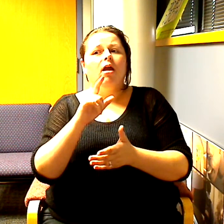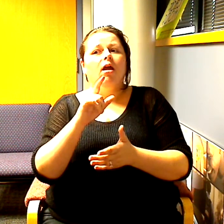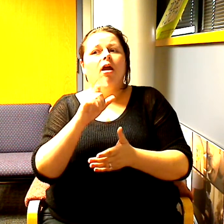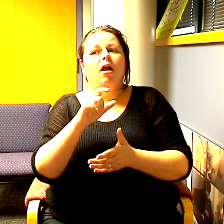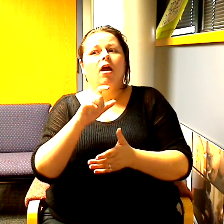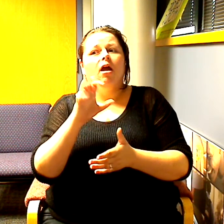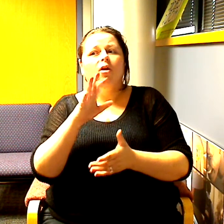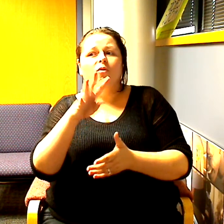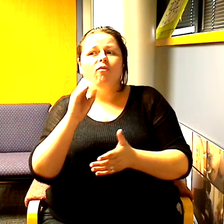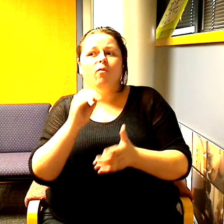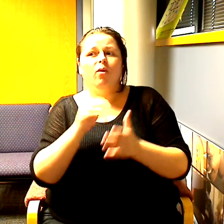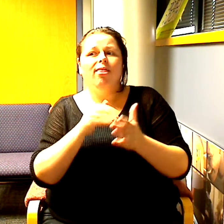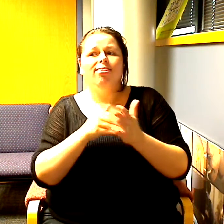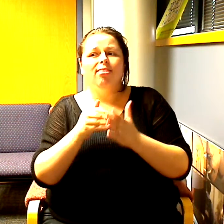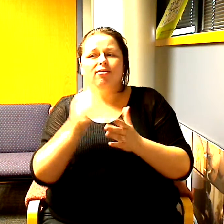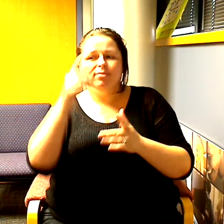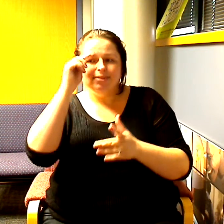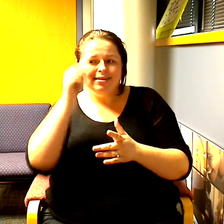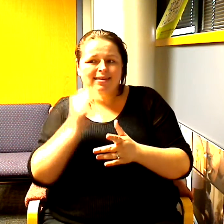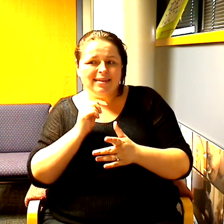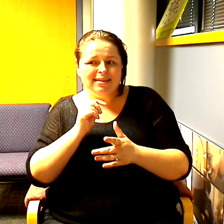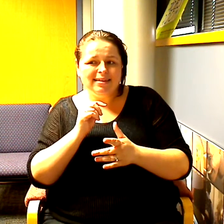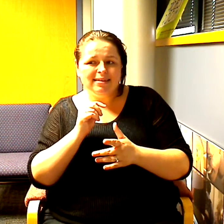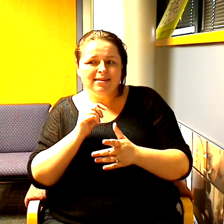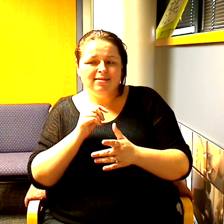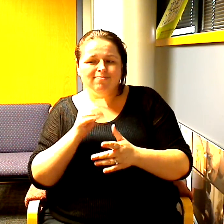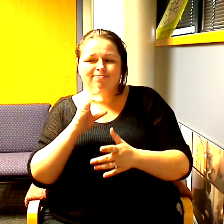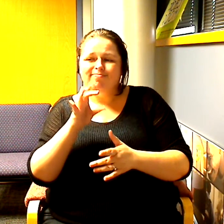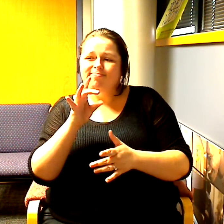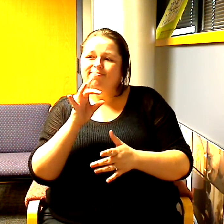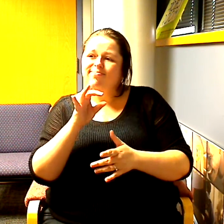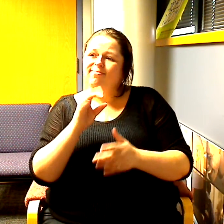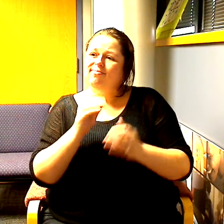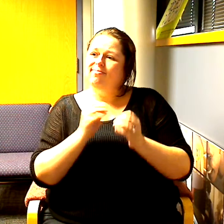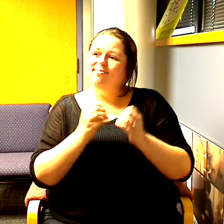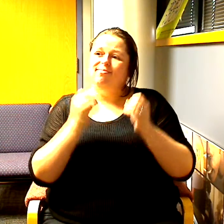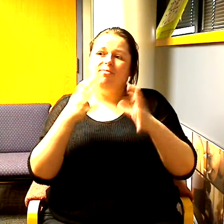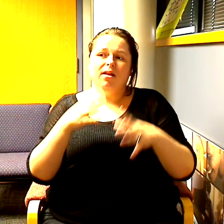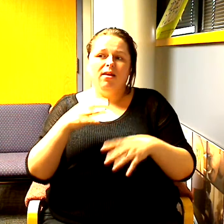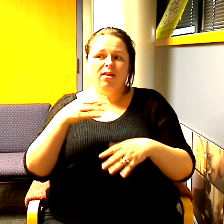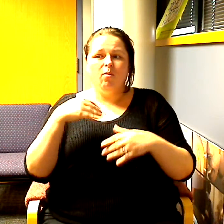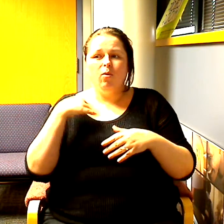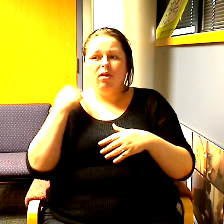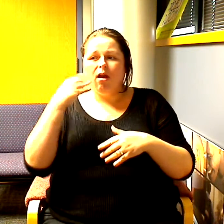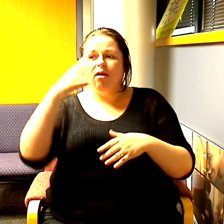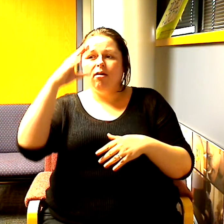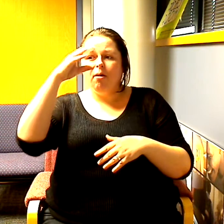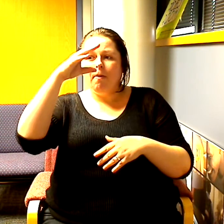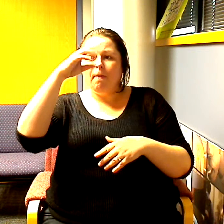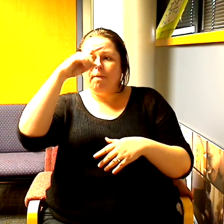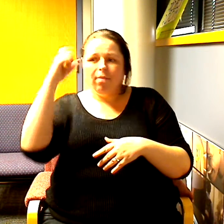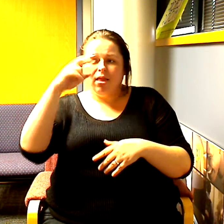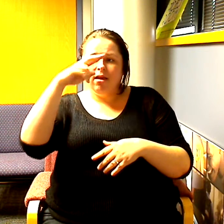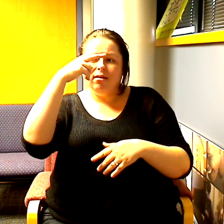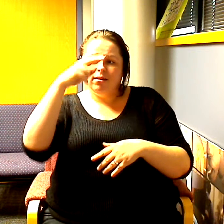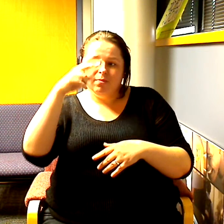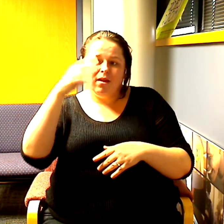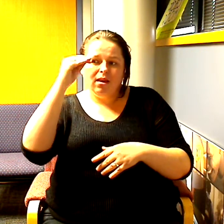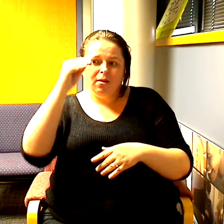that were stopped and frisked 86% of them were black and Latino and most of them were young men and there are only 177